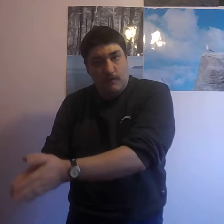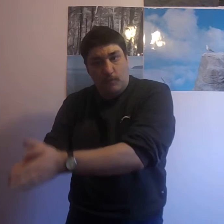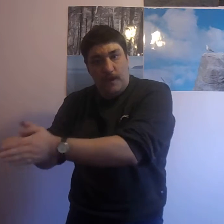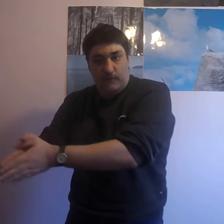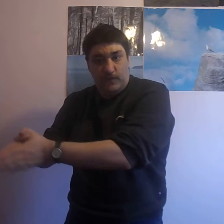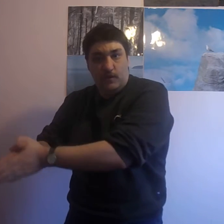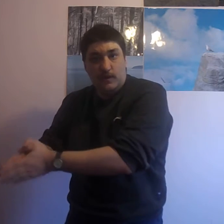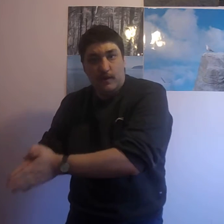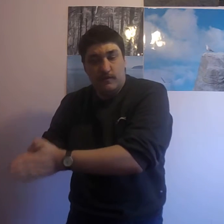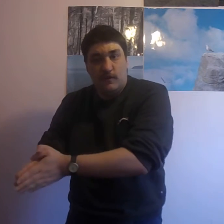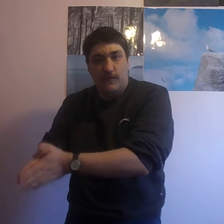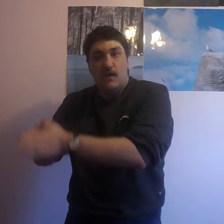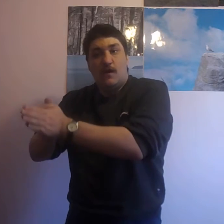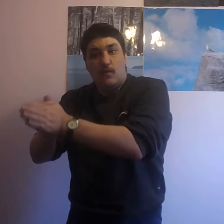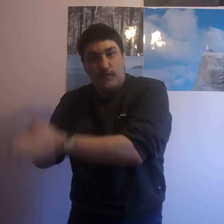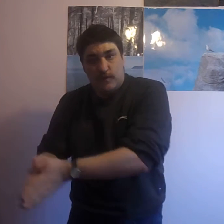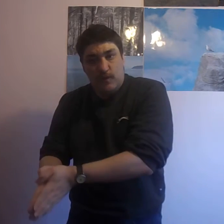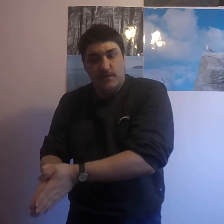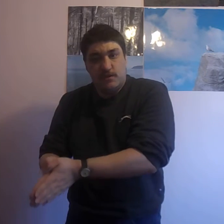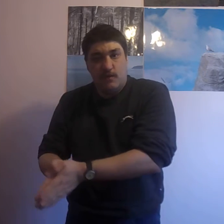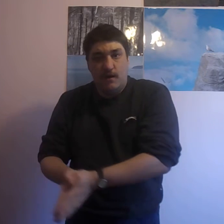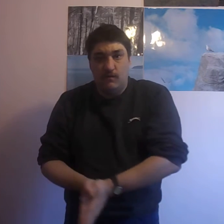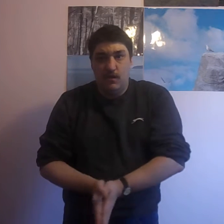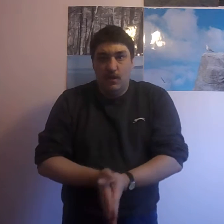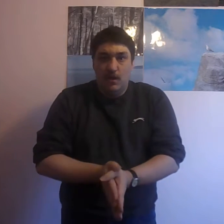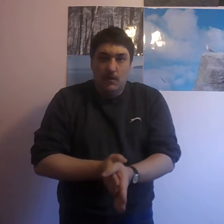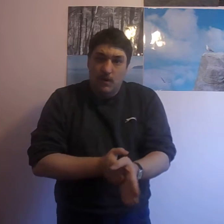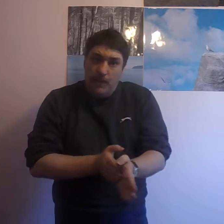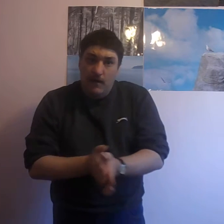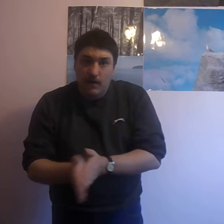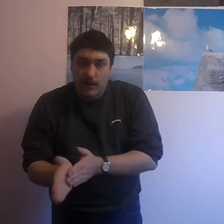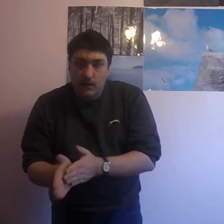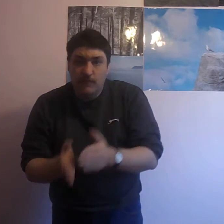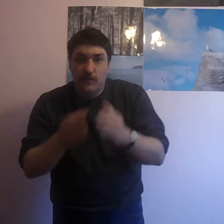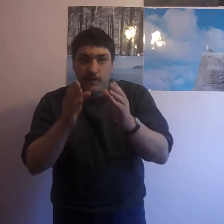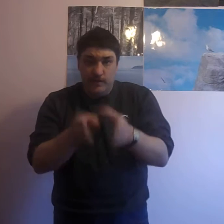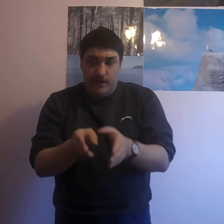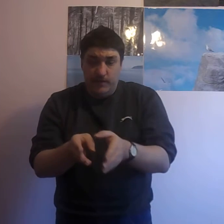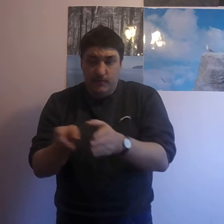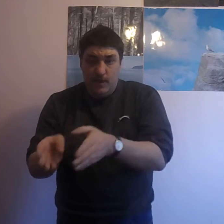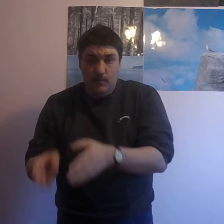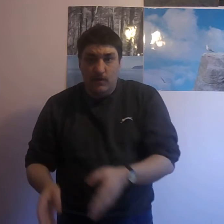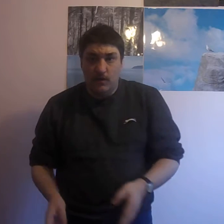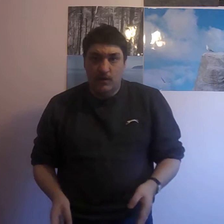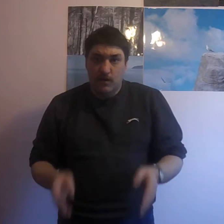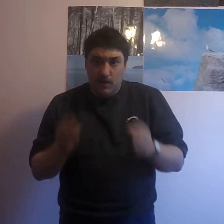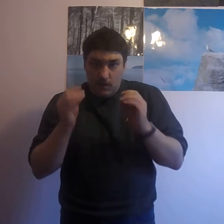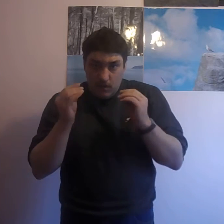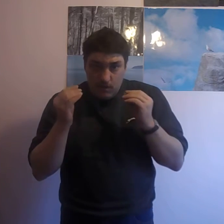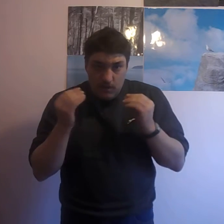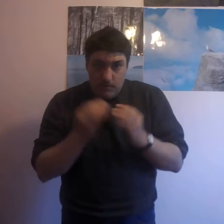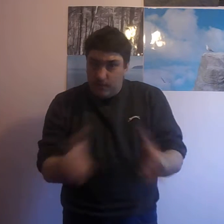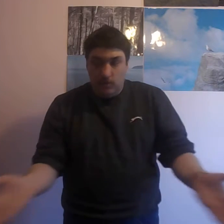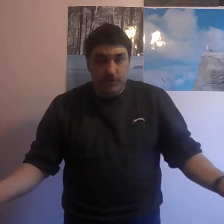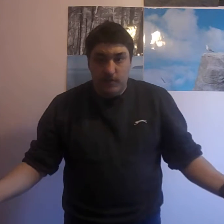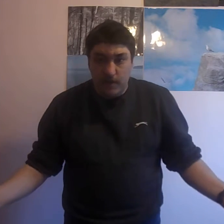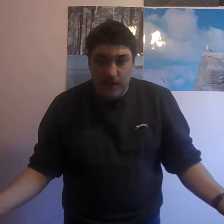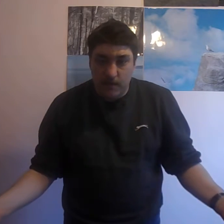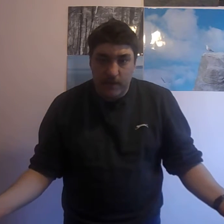to pay for the online stuff with the Switch as well. Apparently for the Nintendo network. They're all doing it because it can